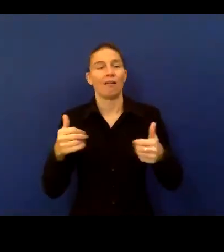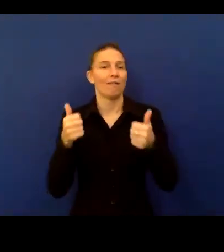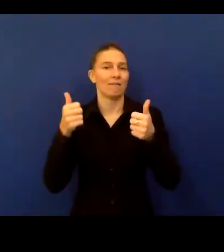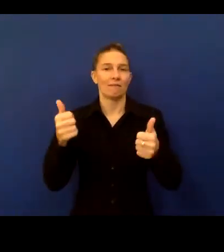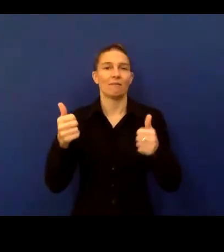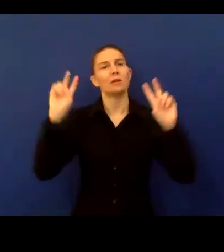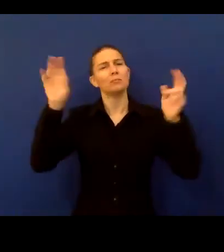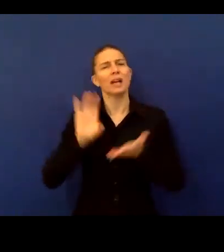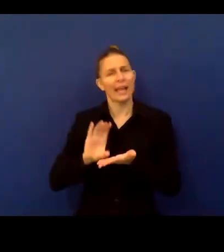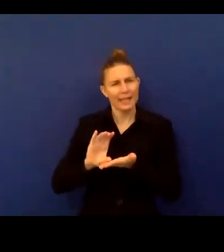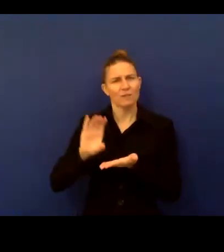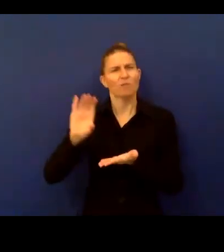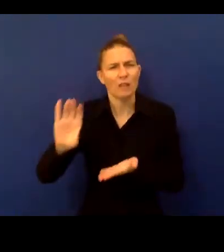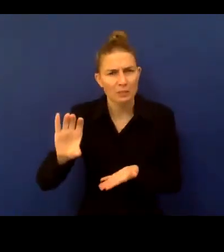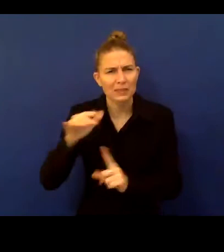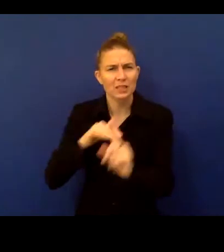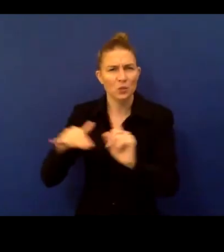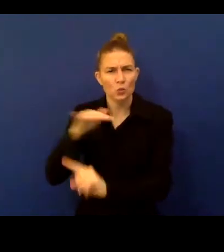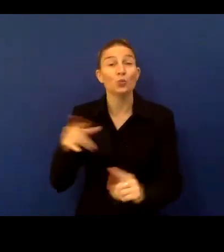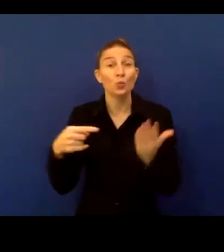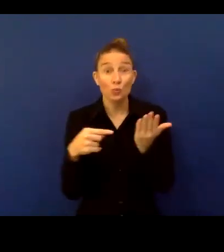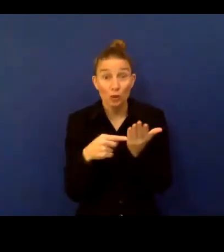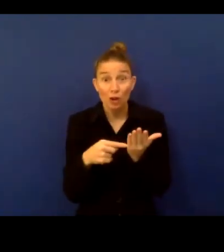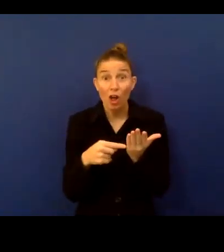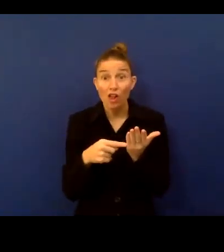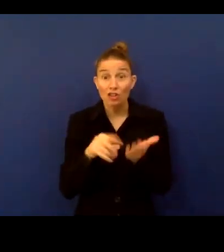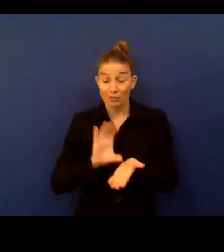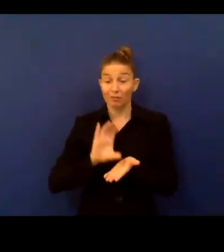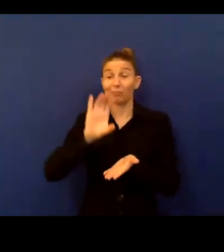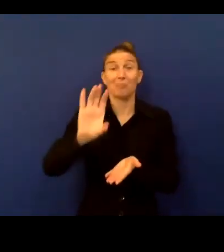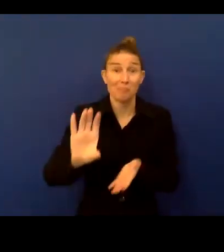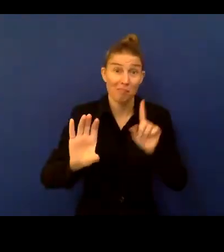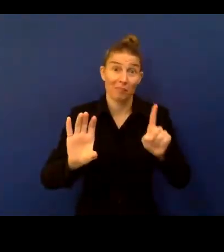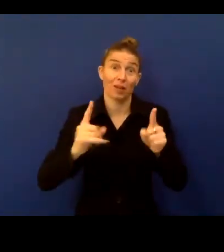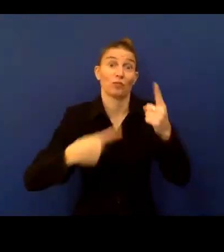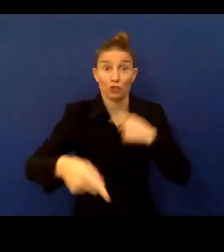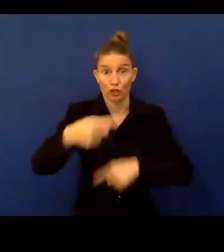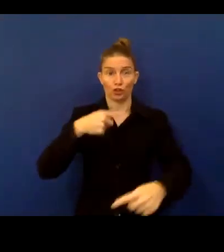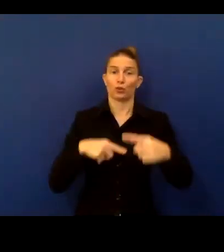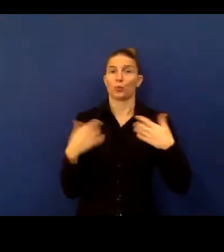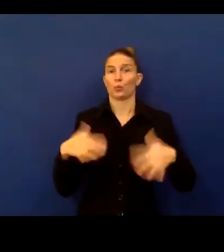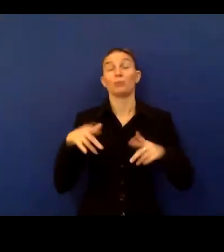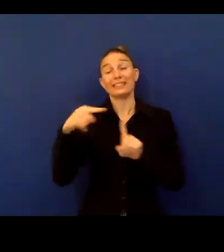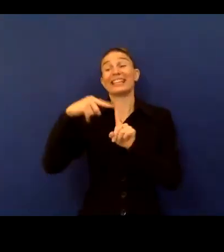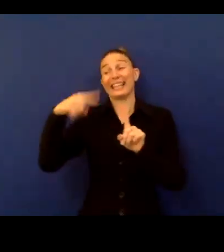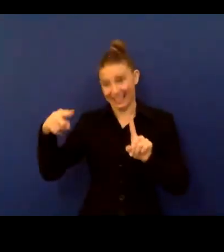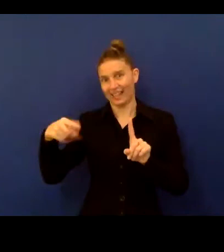for assistive technology, which sets out the return on investment. And again, data is really critical part of that, that initiative